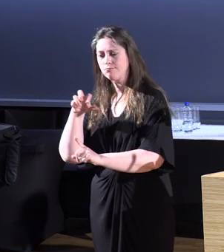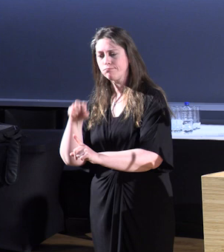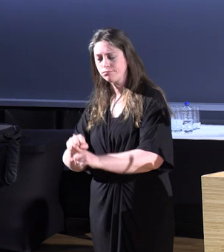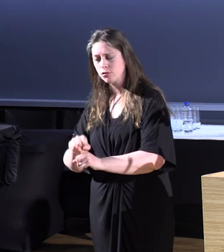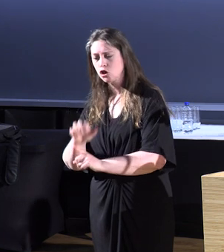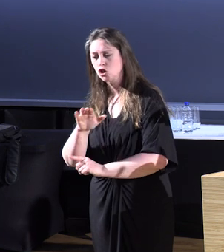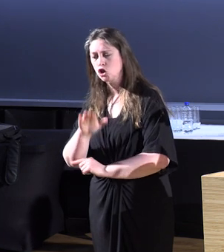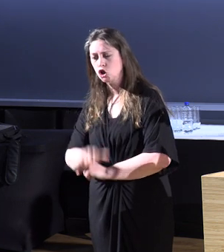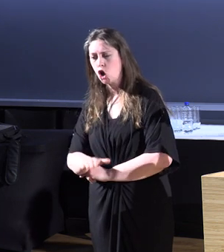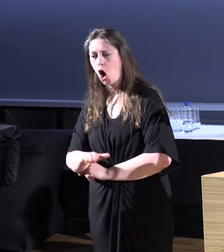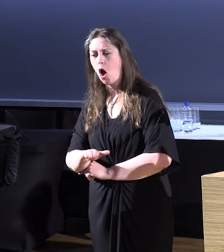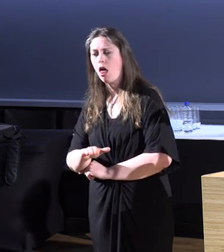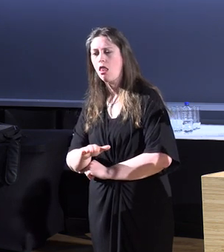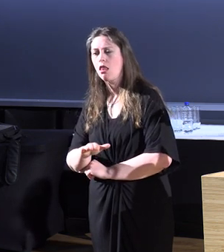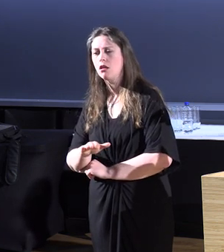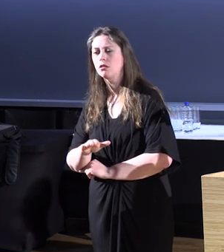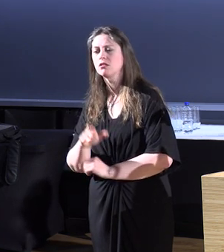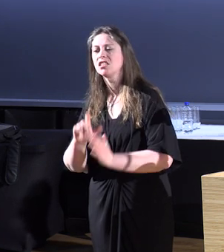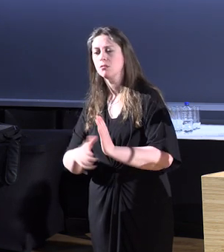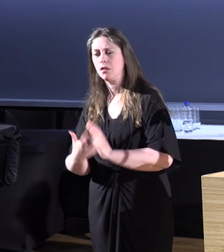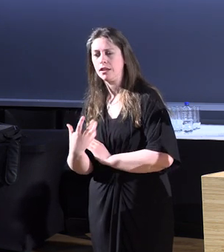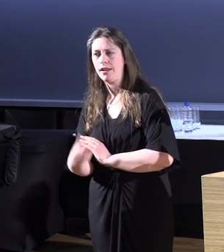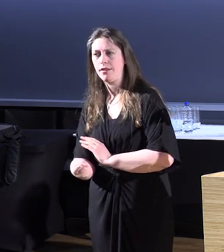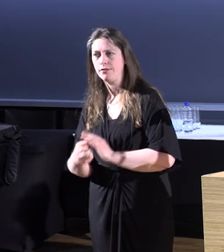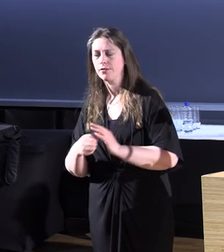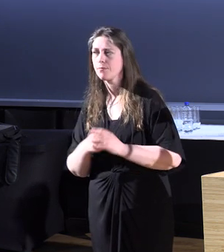a disability,